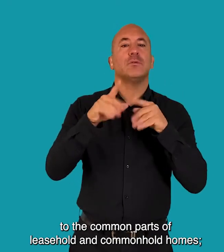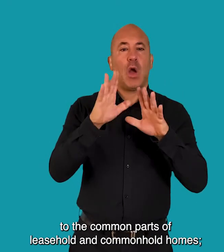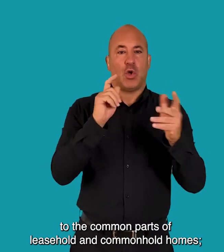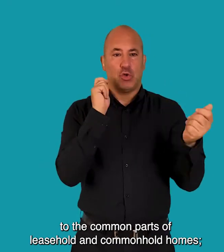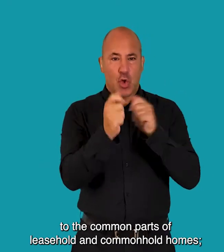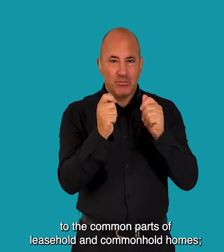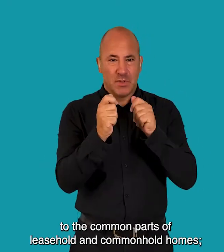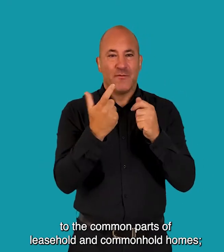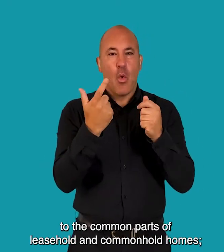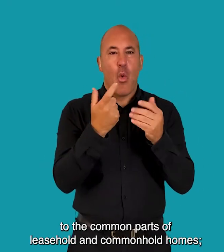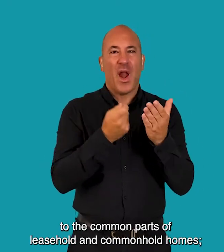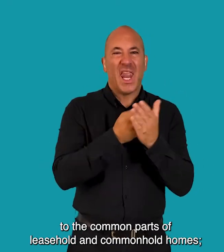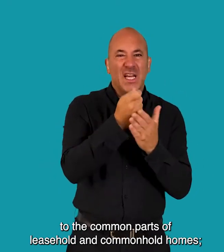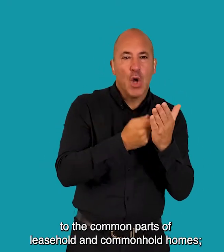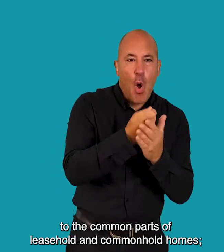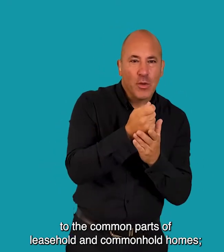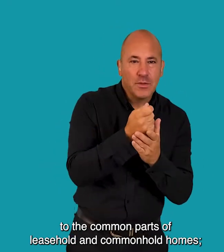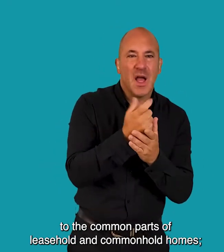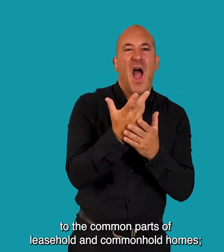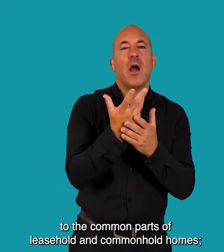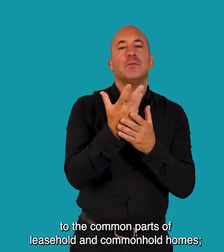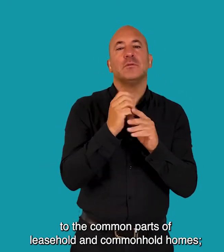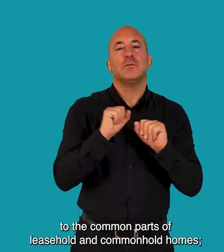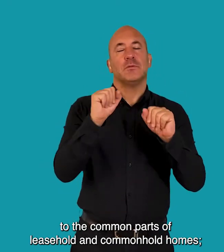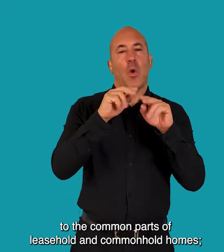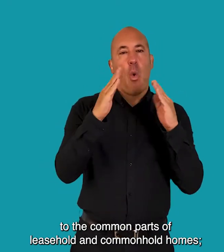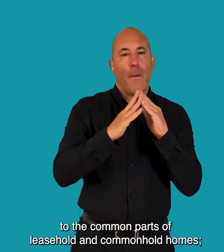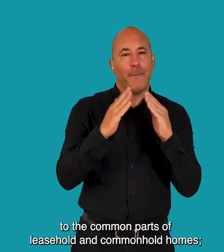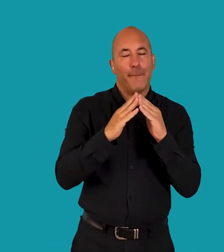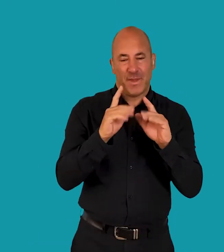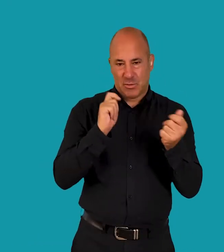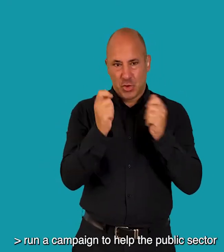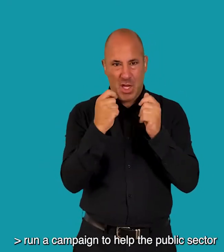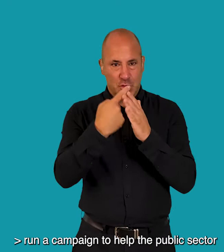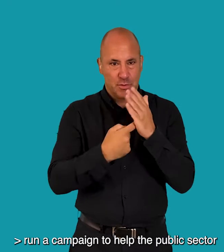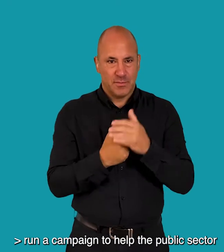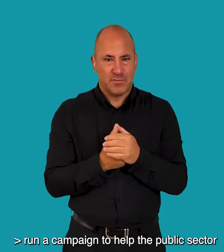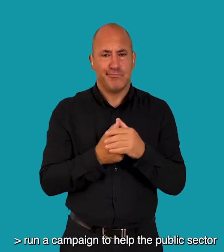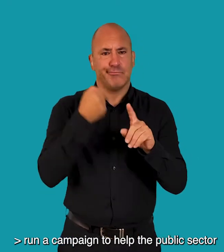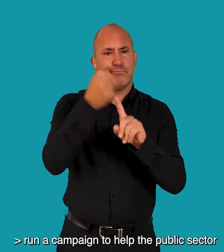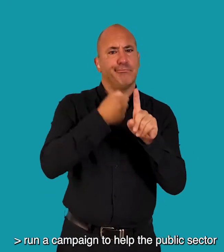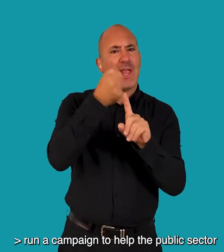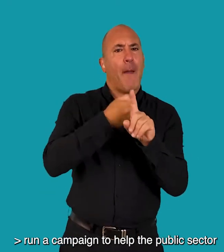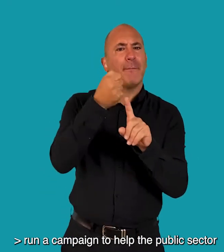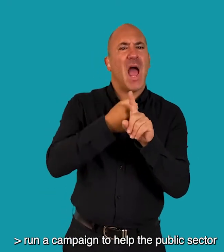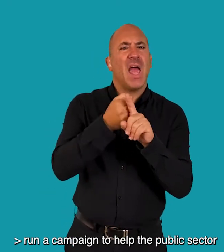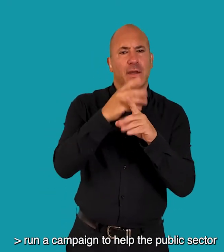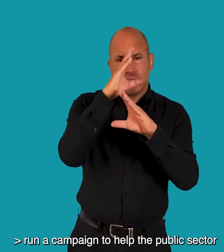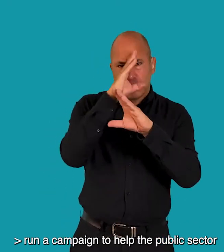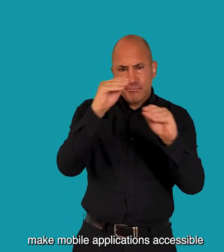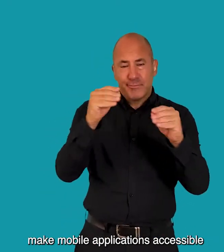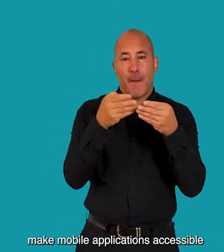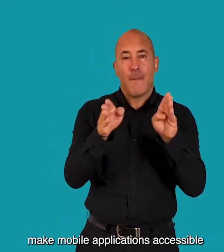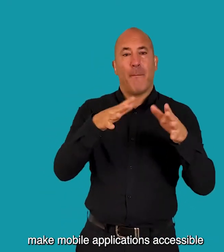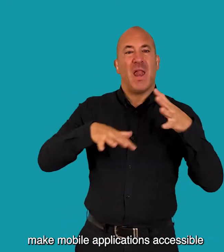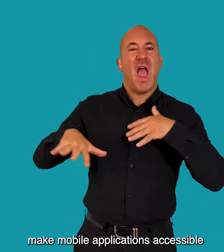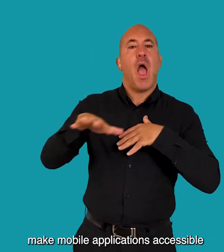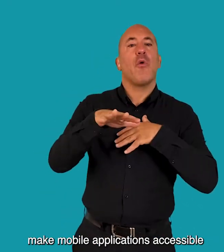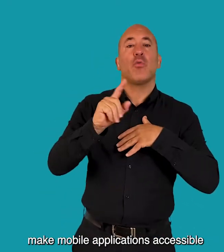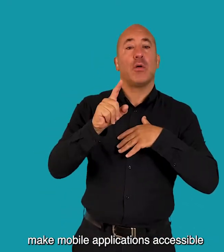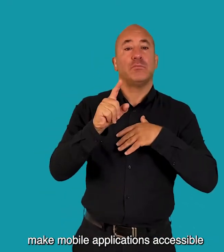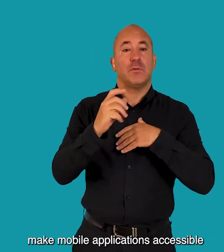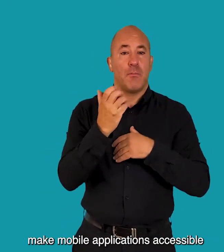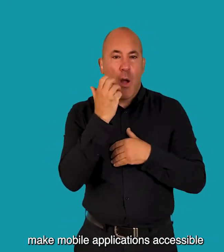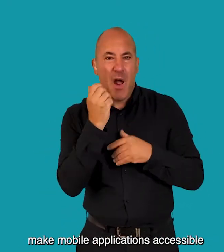to the common parts of leasehold and commonhold homes Run a campaign to help the public sector make mobile